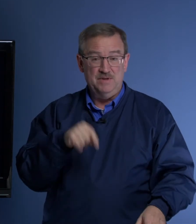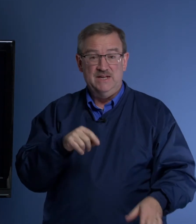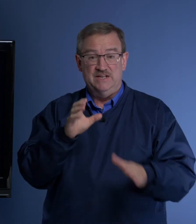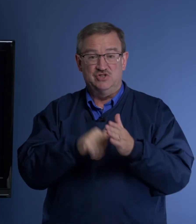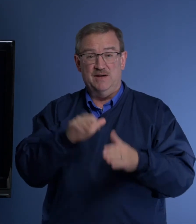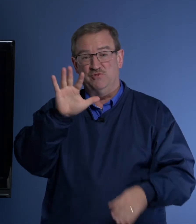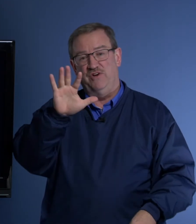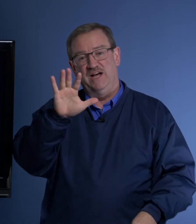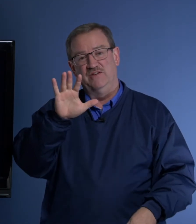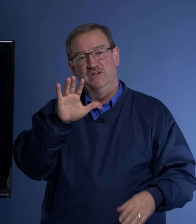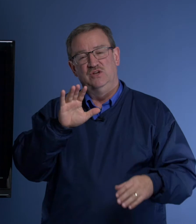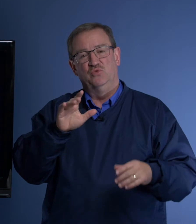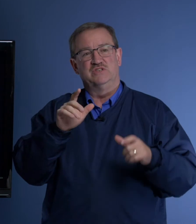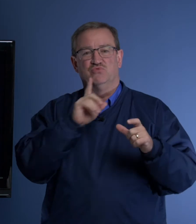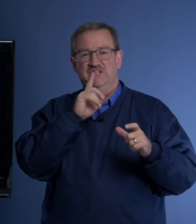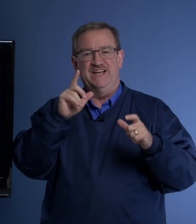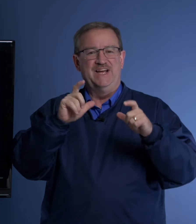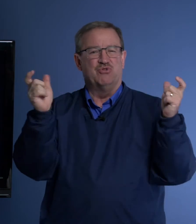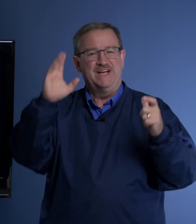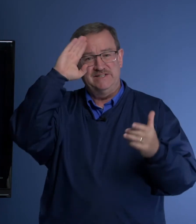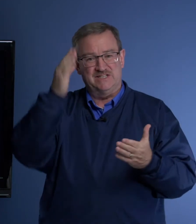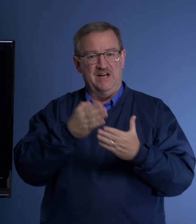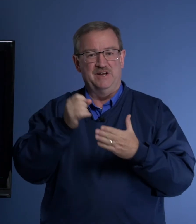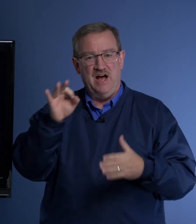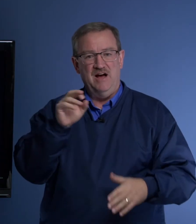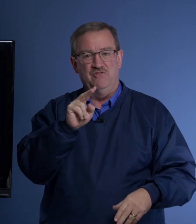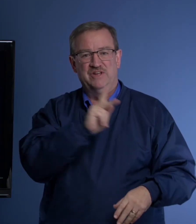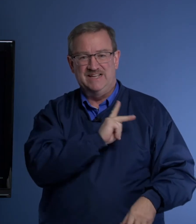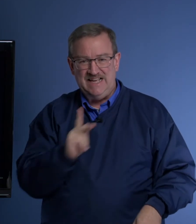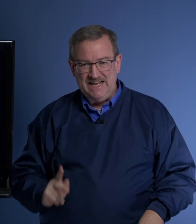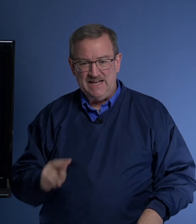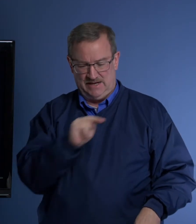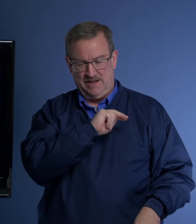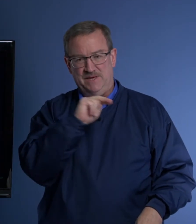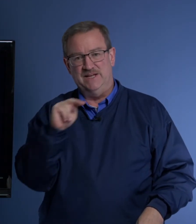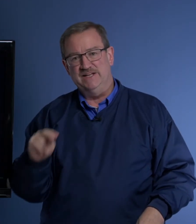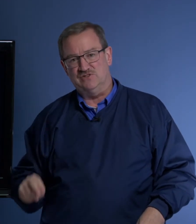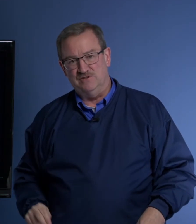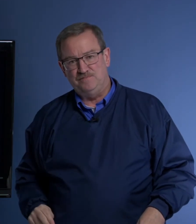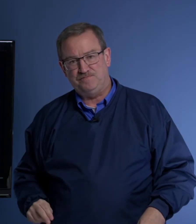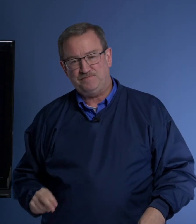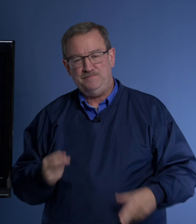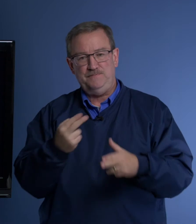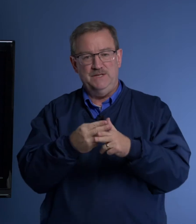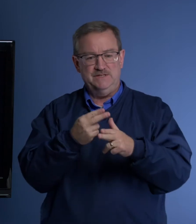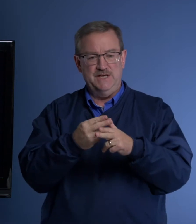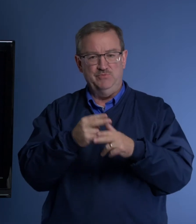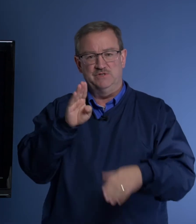in chapter five was really a grandson of King Nebuchadnezzar. His name was